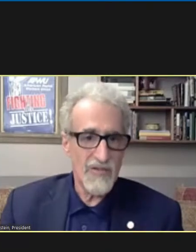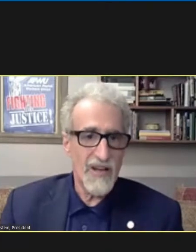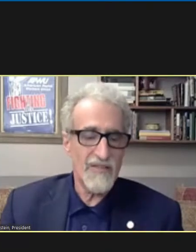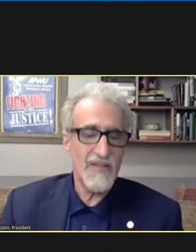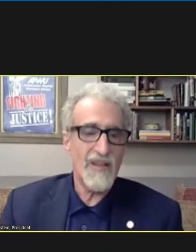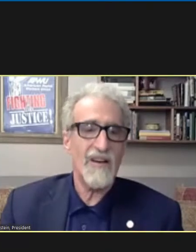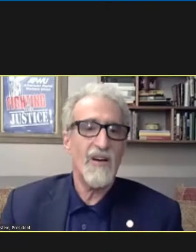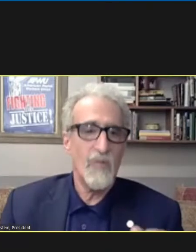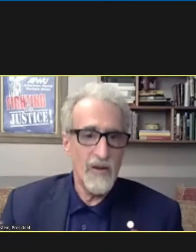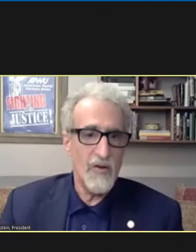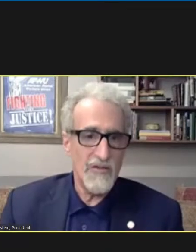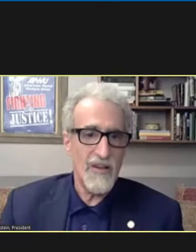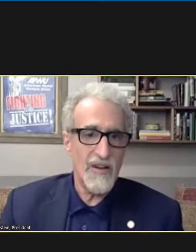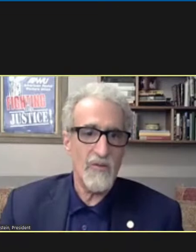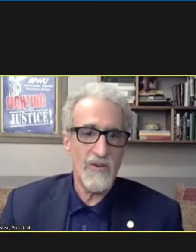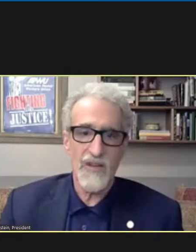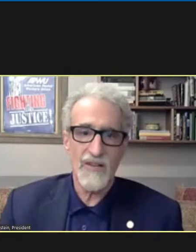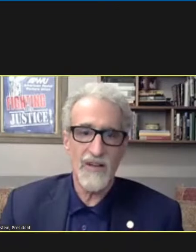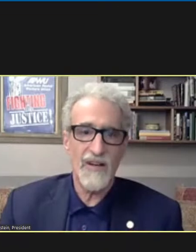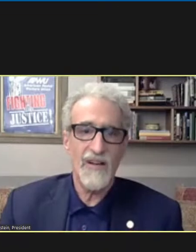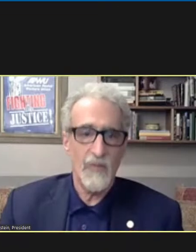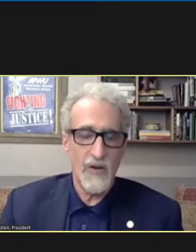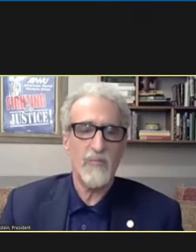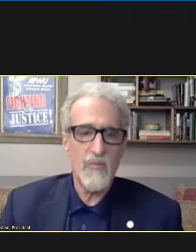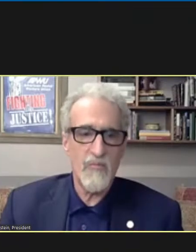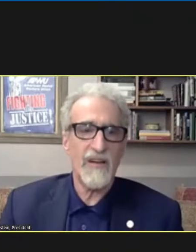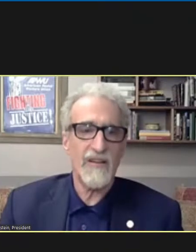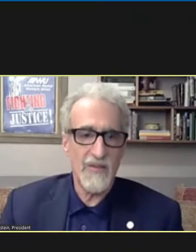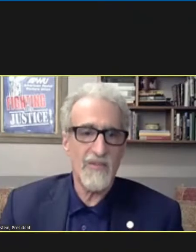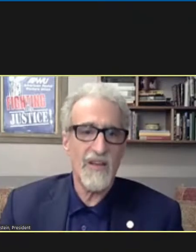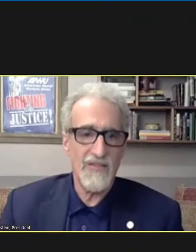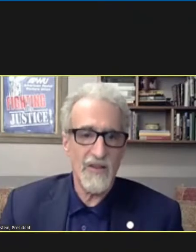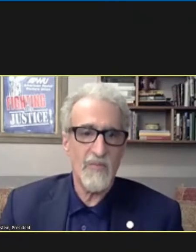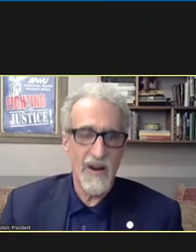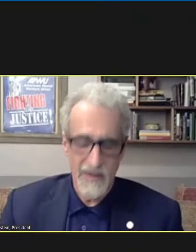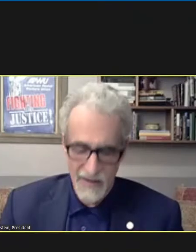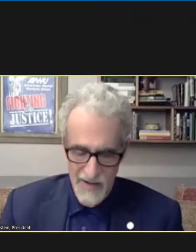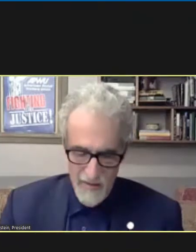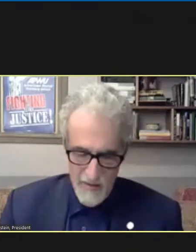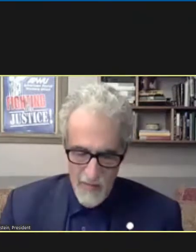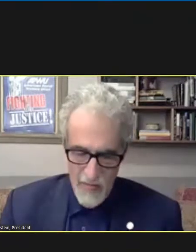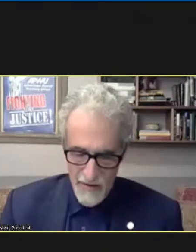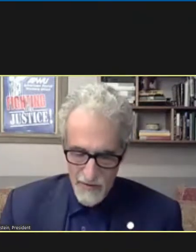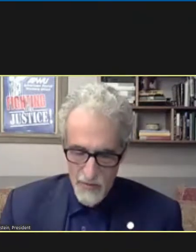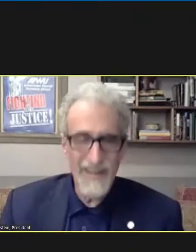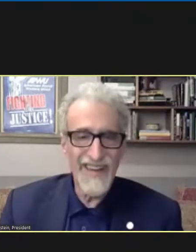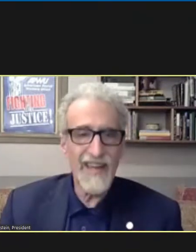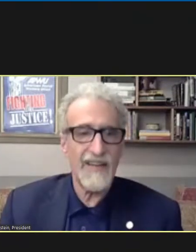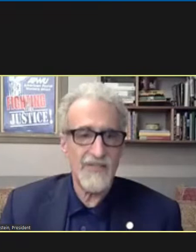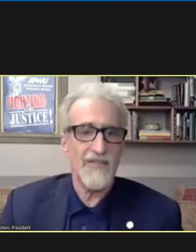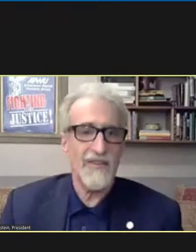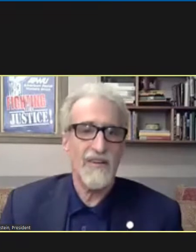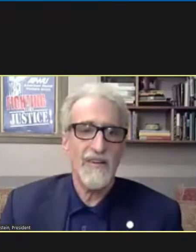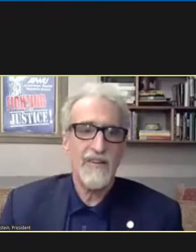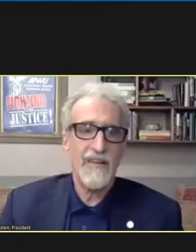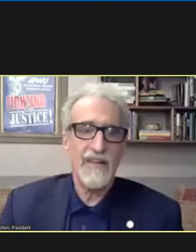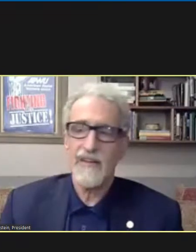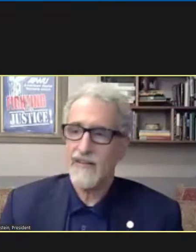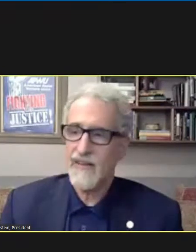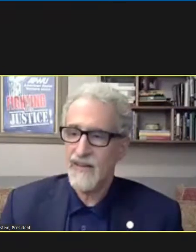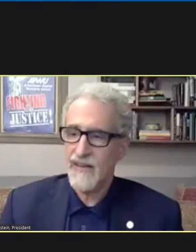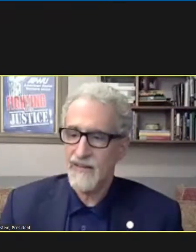it's getting worse out there we know it's getting worse out there we're to be bringing some things to the bargaining table to enhance